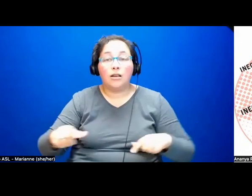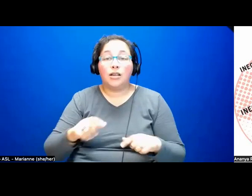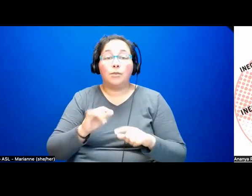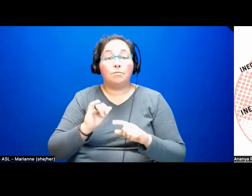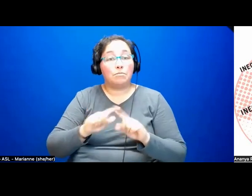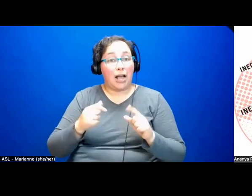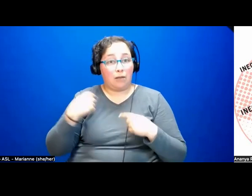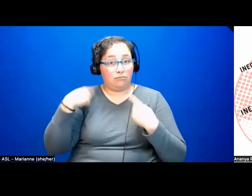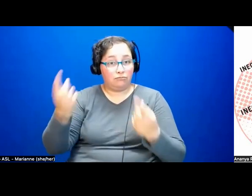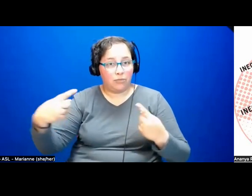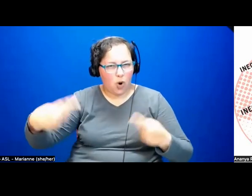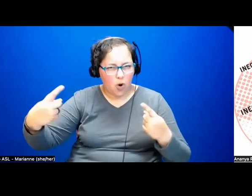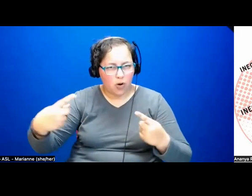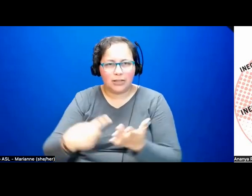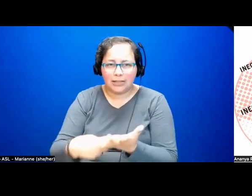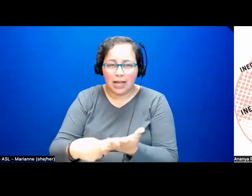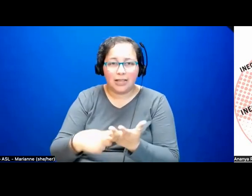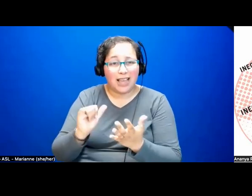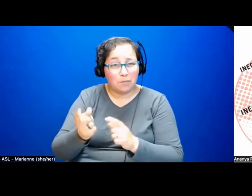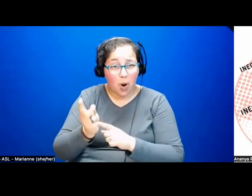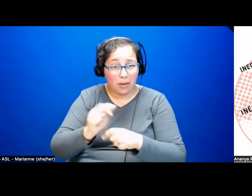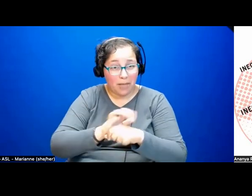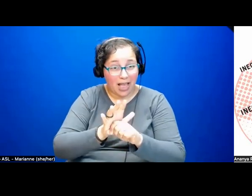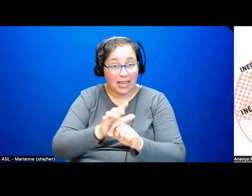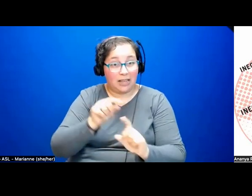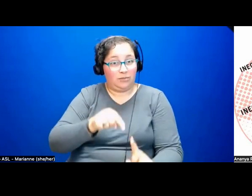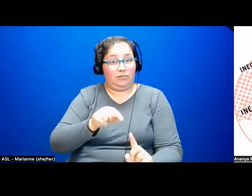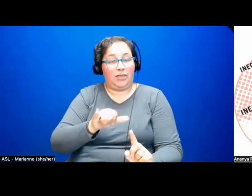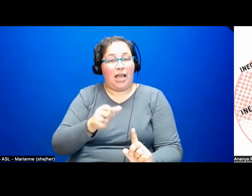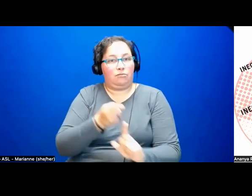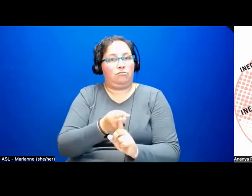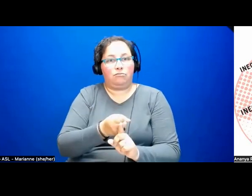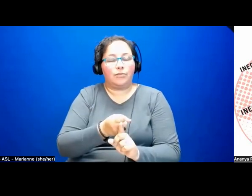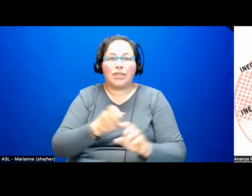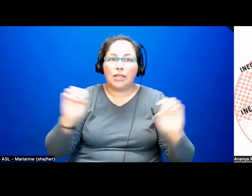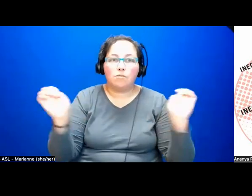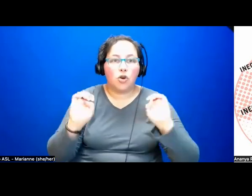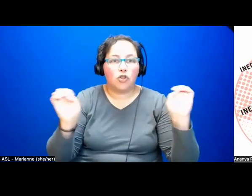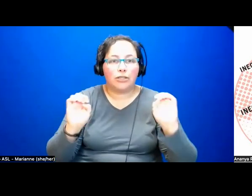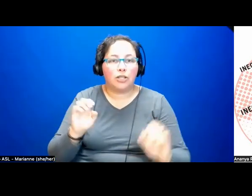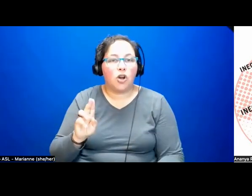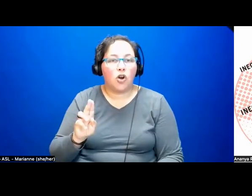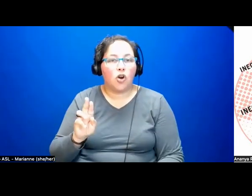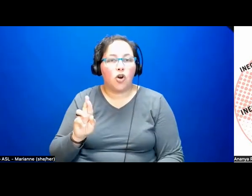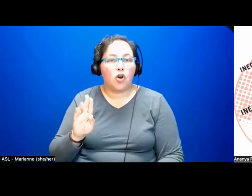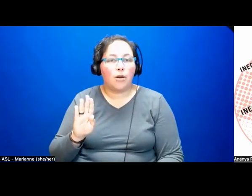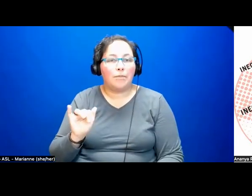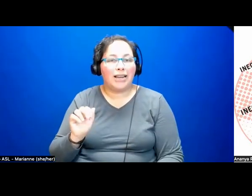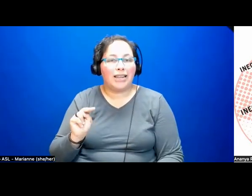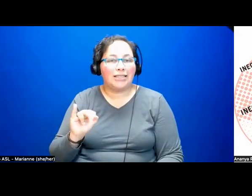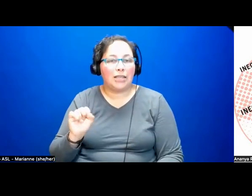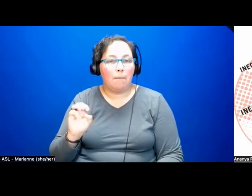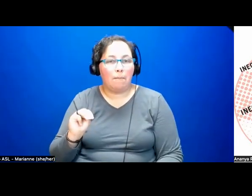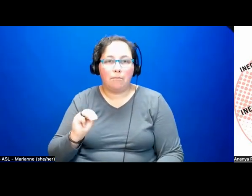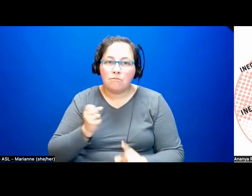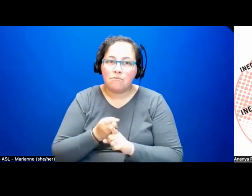the pandemic, can be understood as emergency urbanism. The long arc of that emergency,